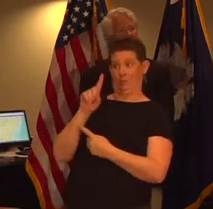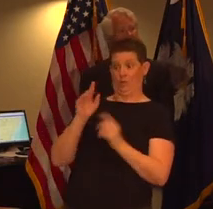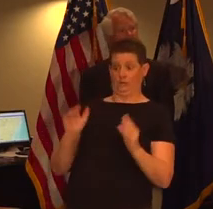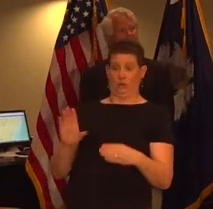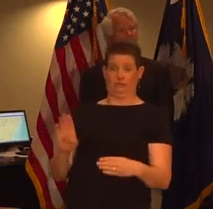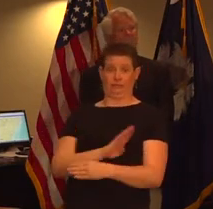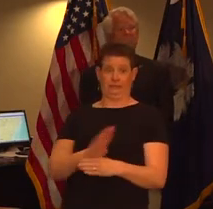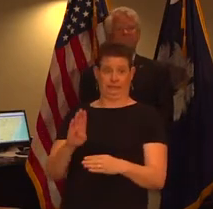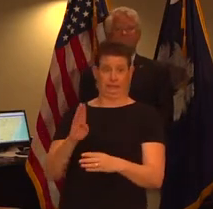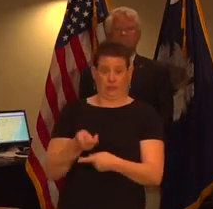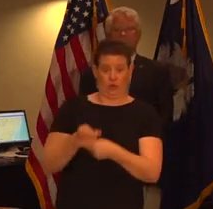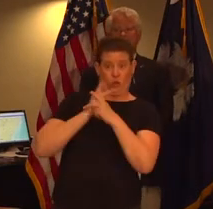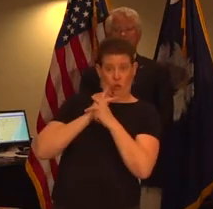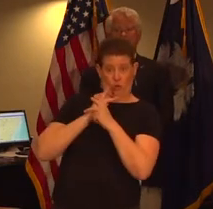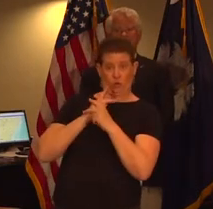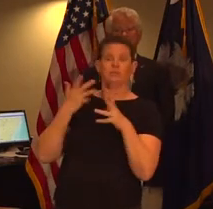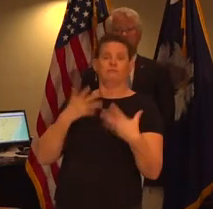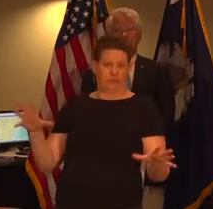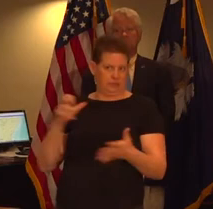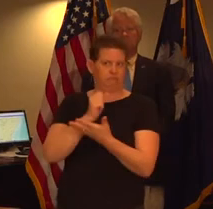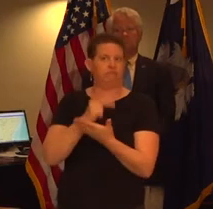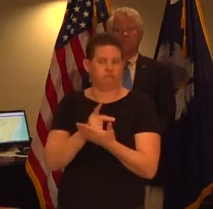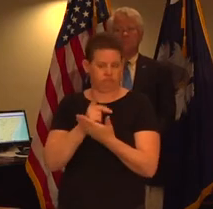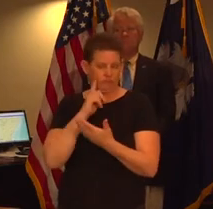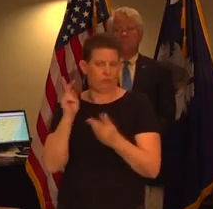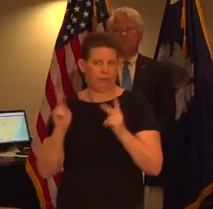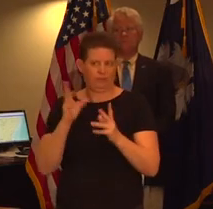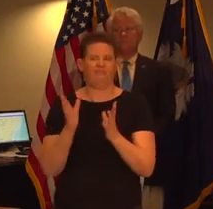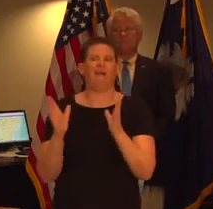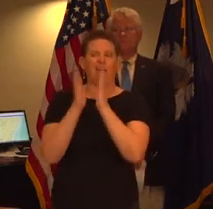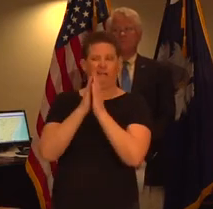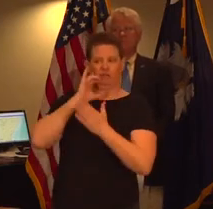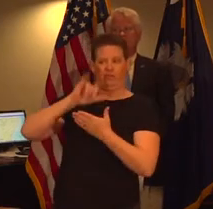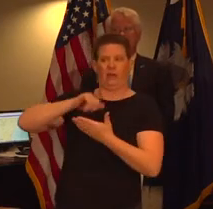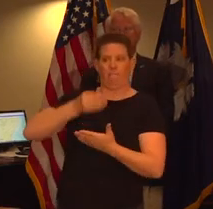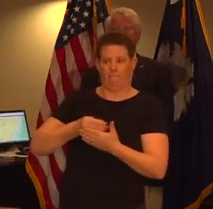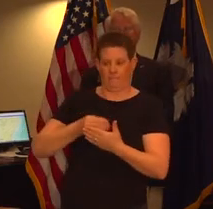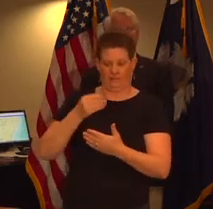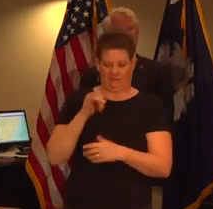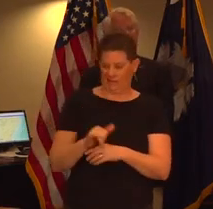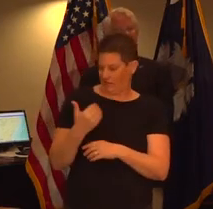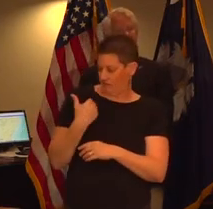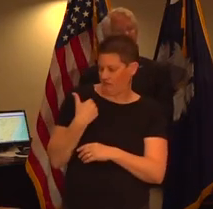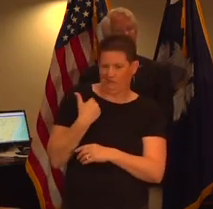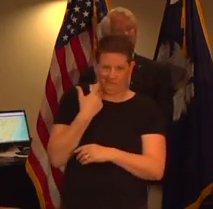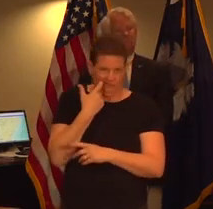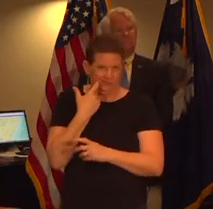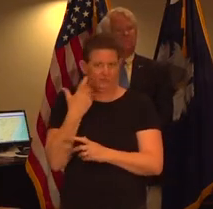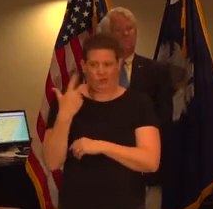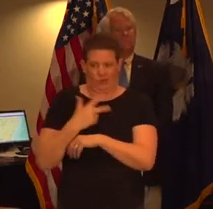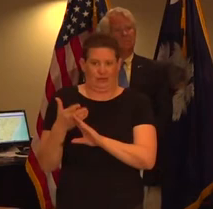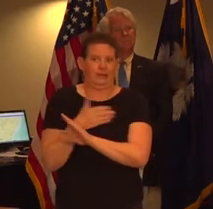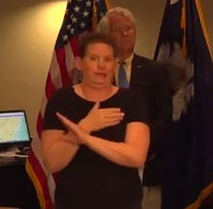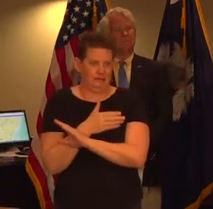loan applications have been made by south carolinians since the state was approved three days ago and our